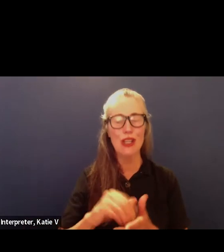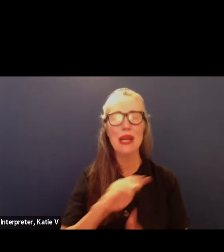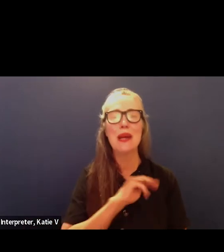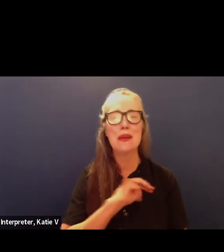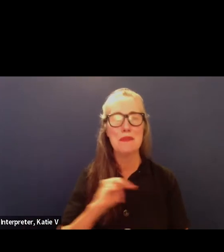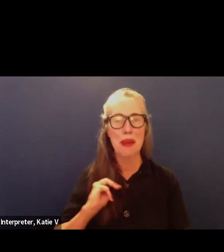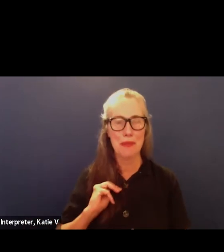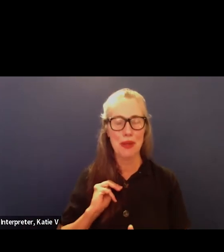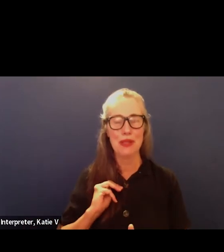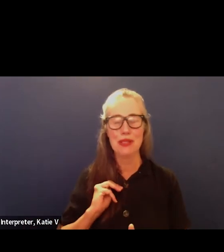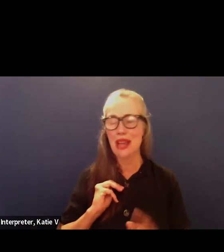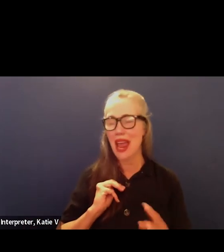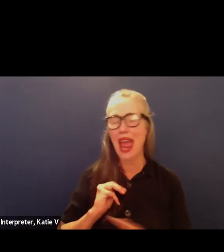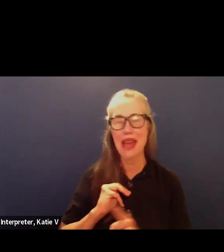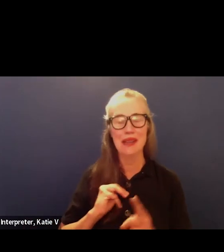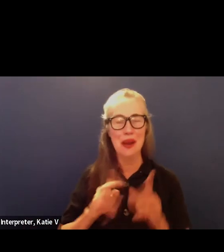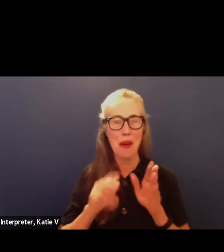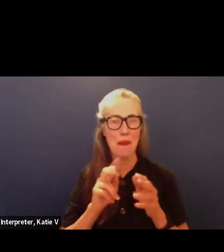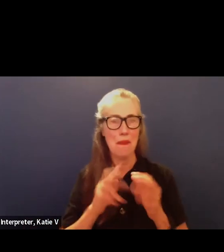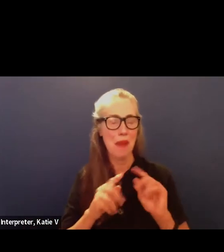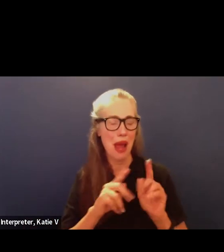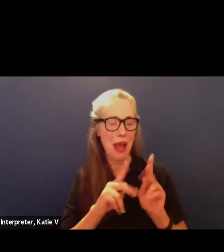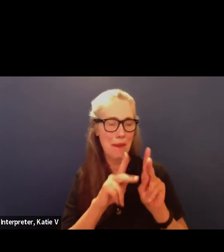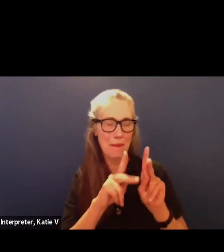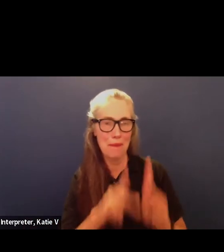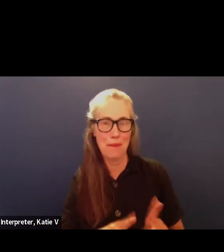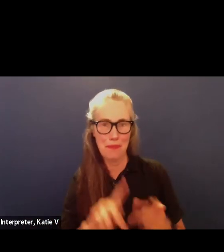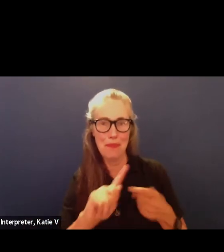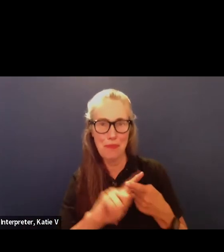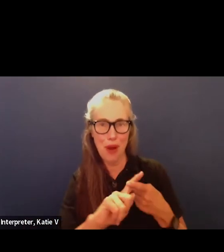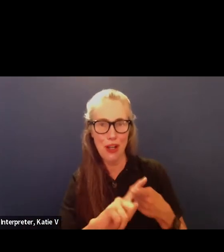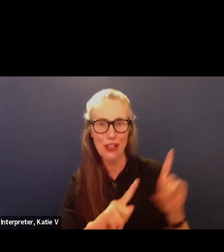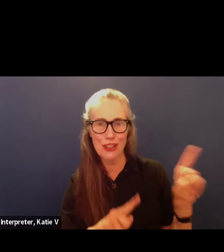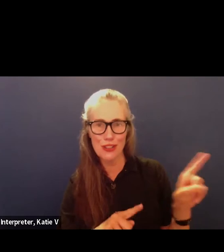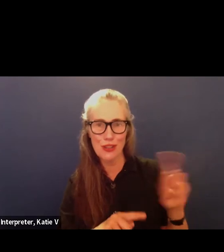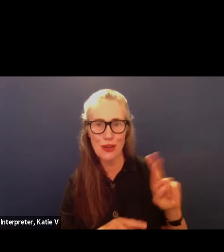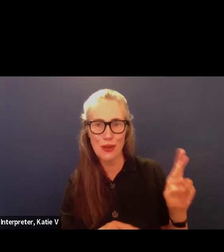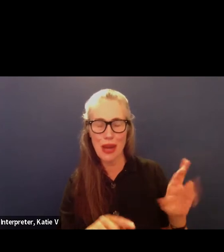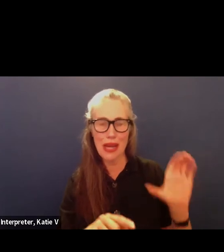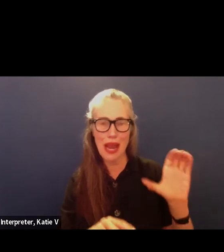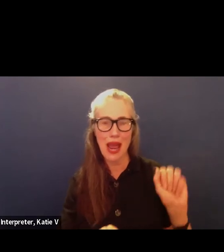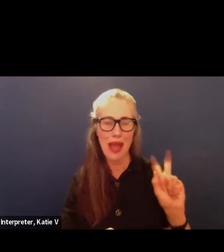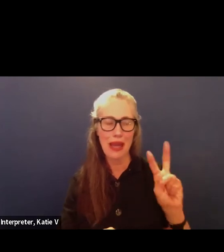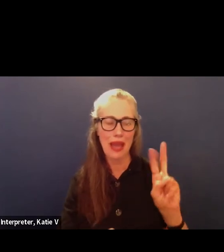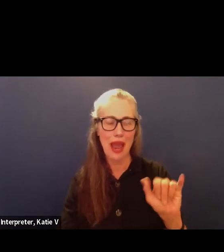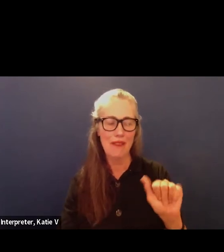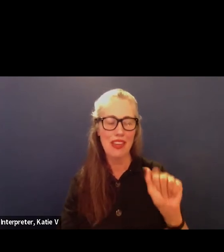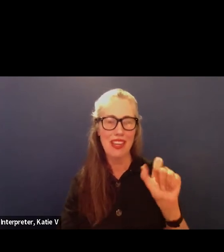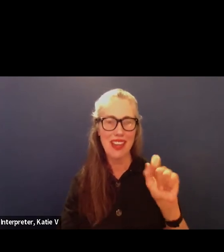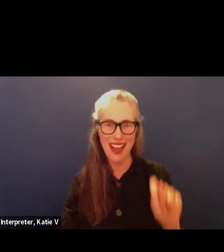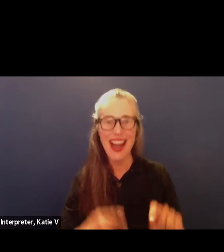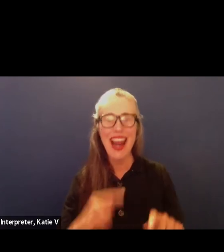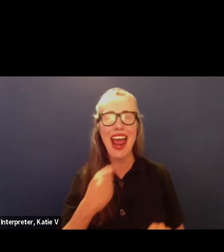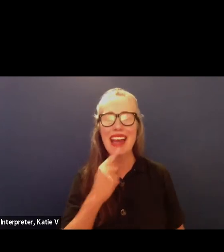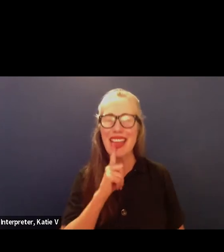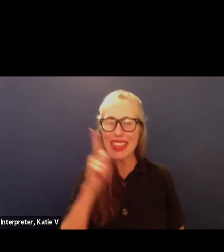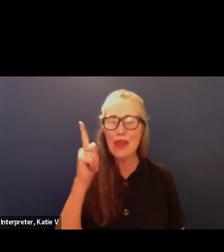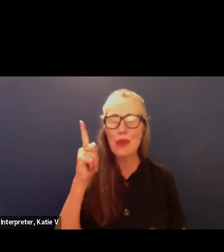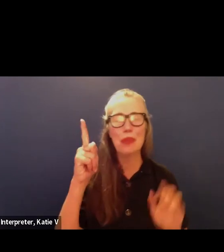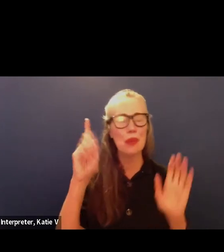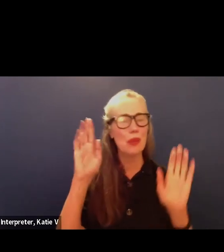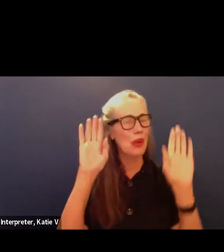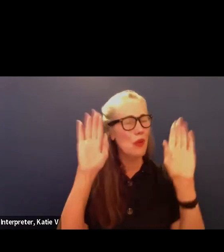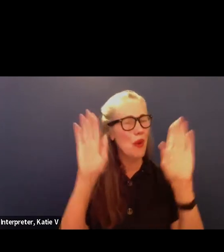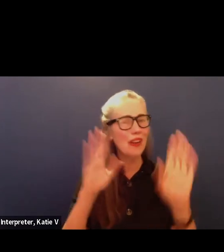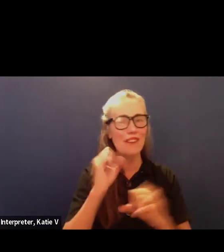my partner to the right kavia i am certain that this is going to be a wonderful year and i just want to thank all of you ahead of